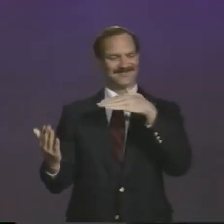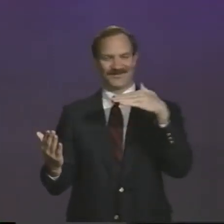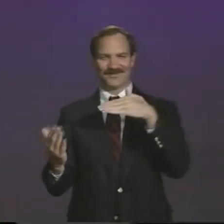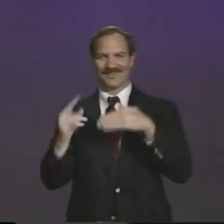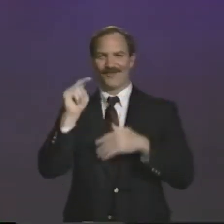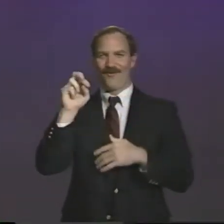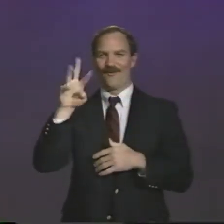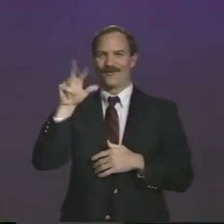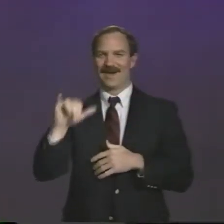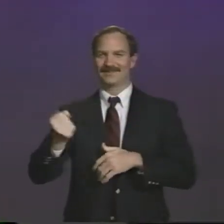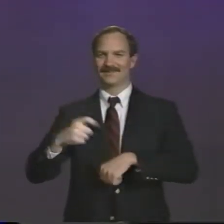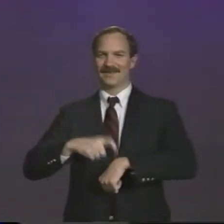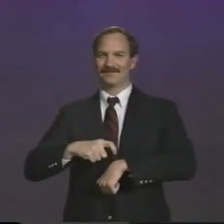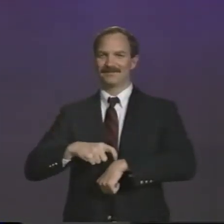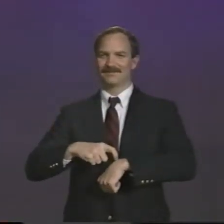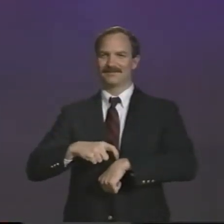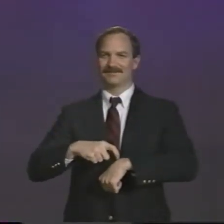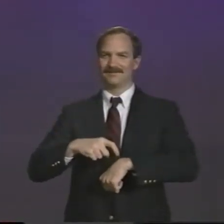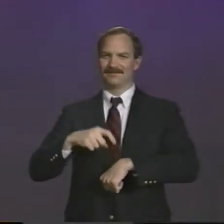this guy's time, he had beat the Norwegian time.